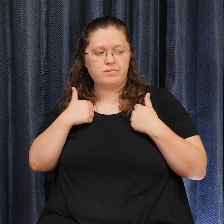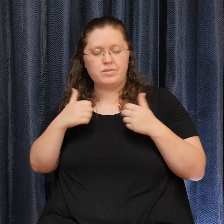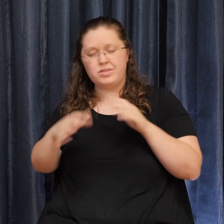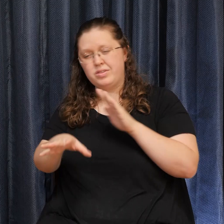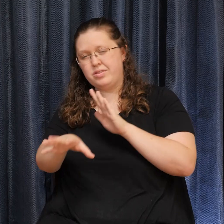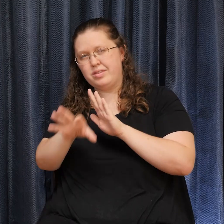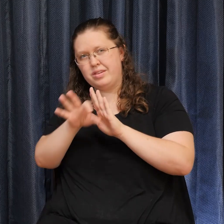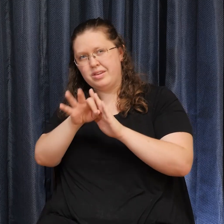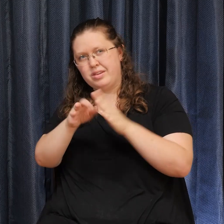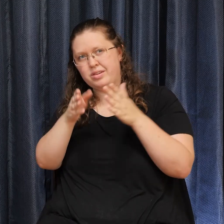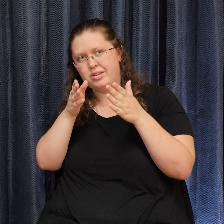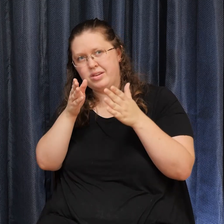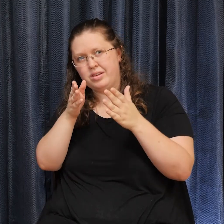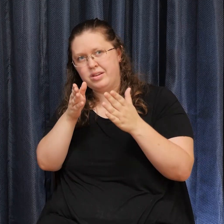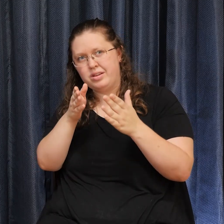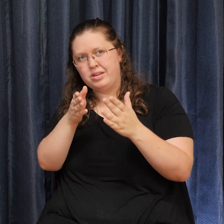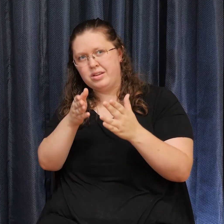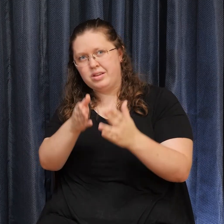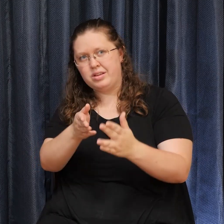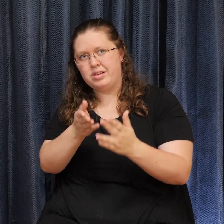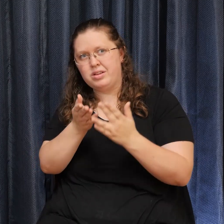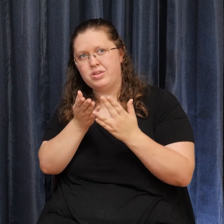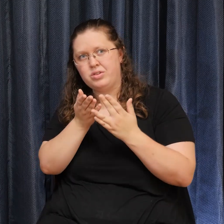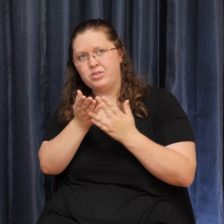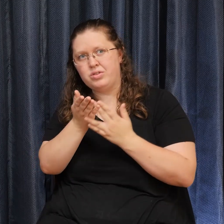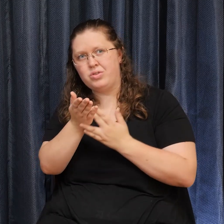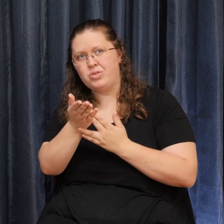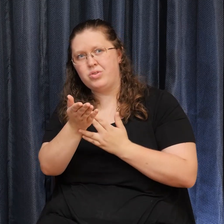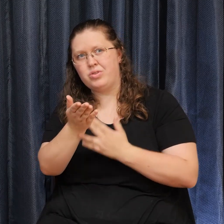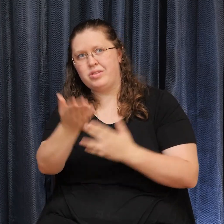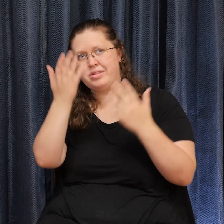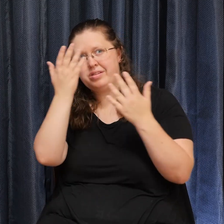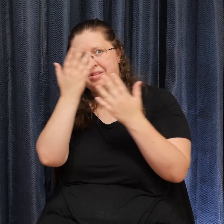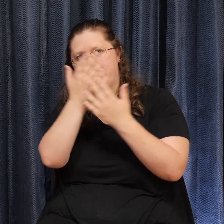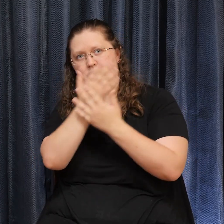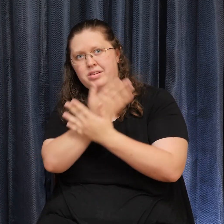way In the darkest night